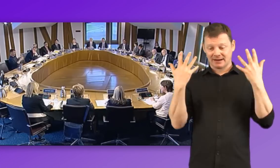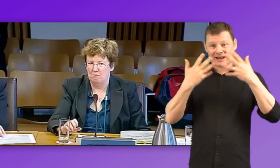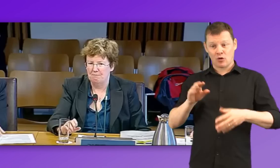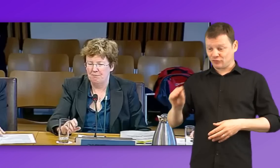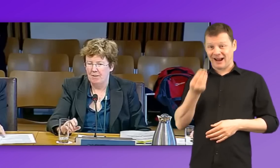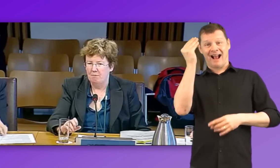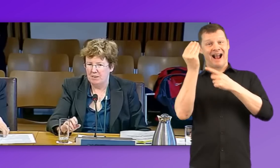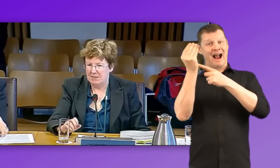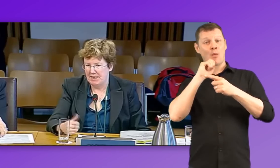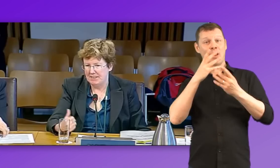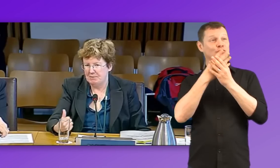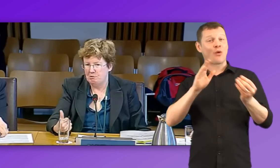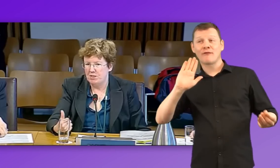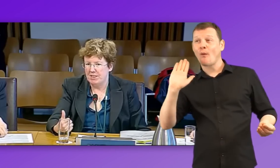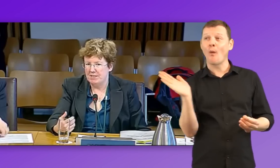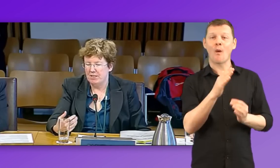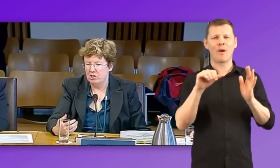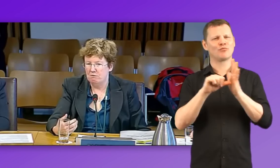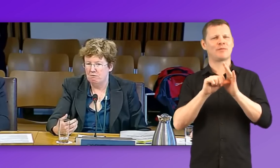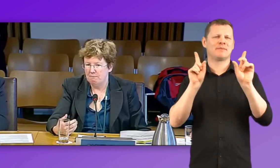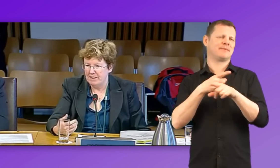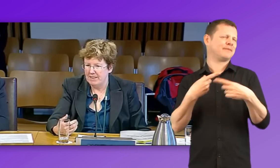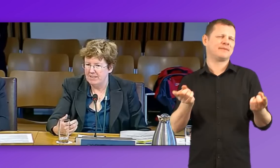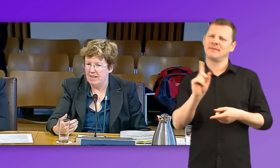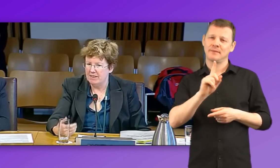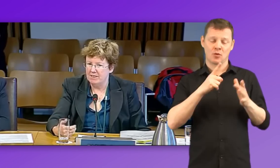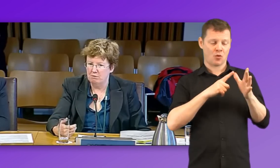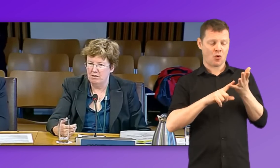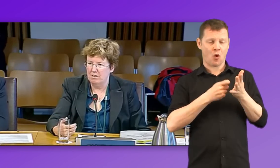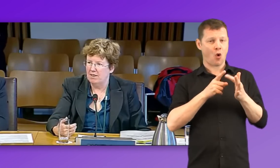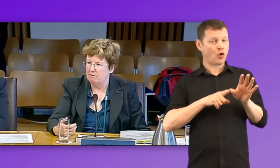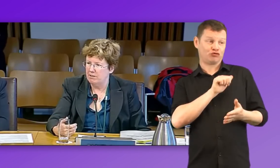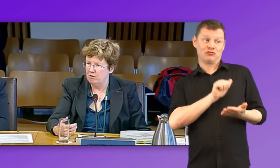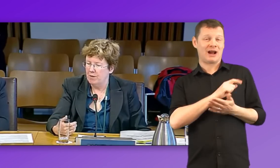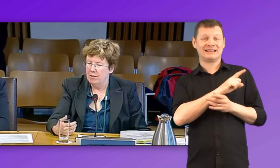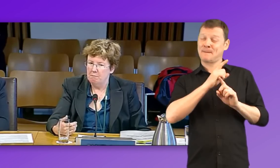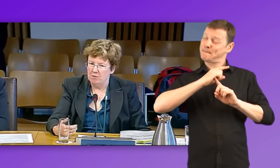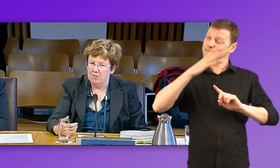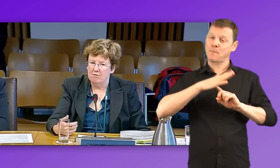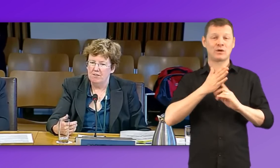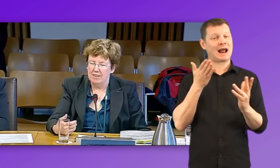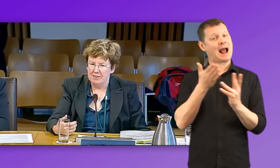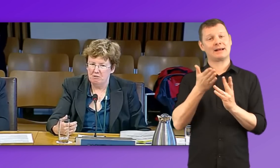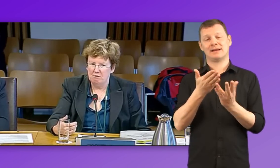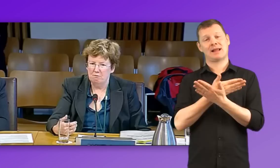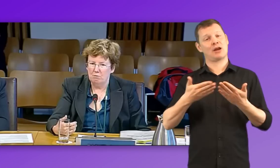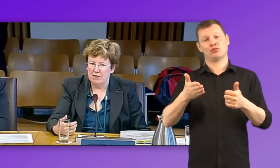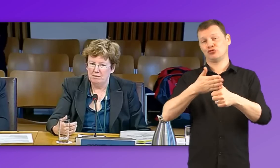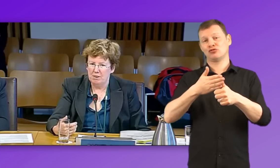problem. Because as Audrey says, the issue mainly is access to an early language. But in Scotland, what we need